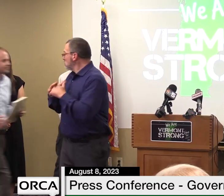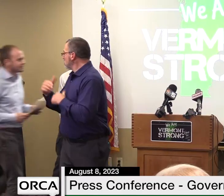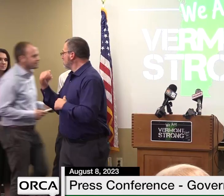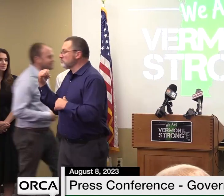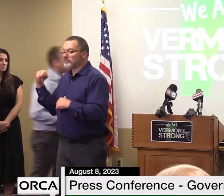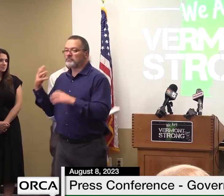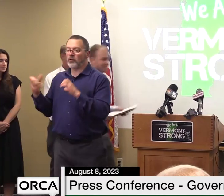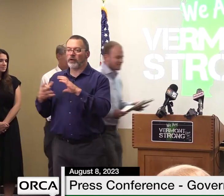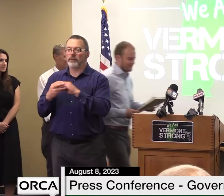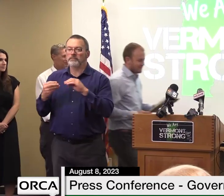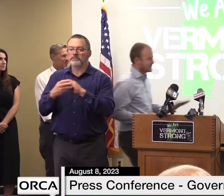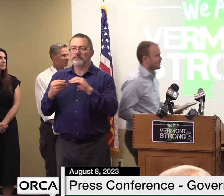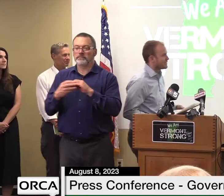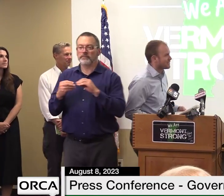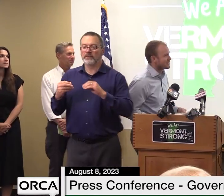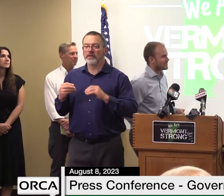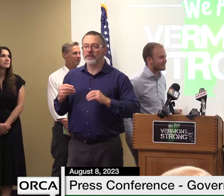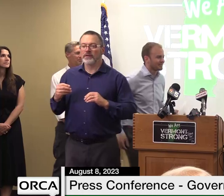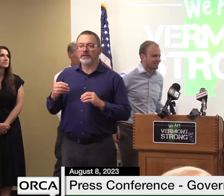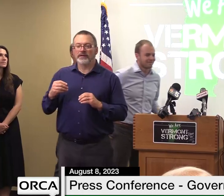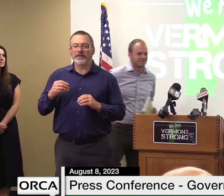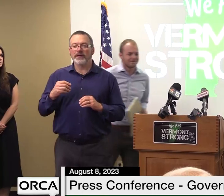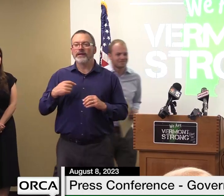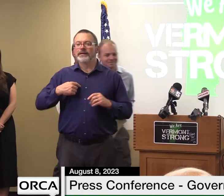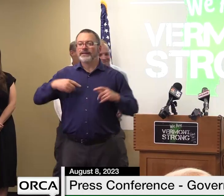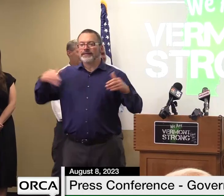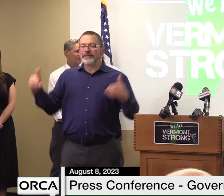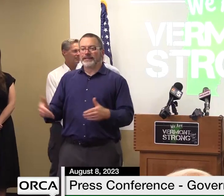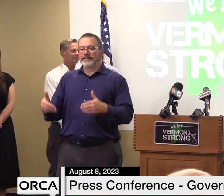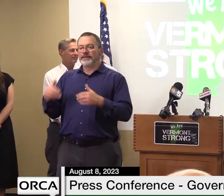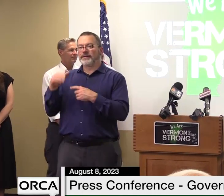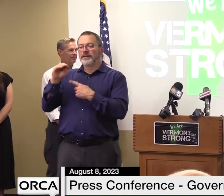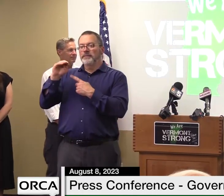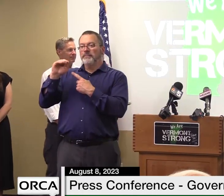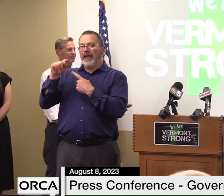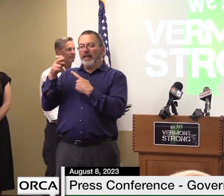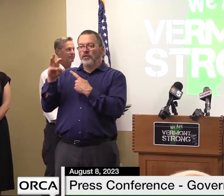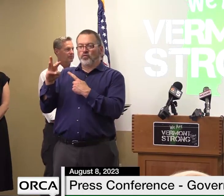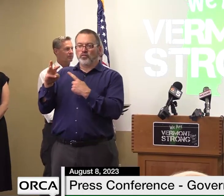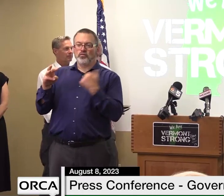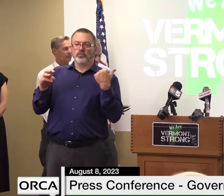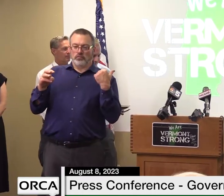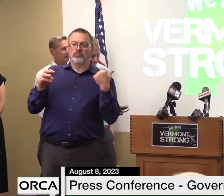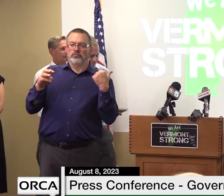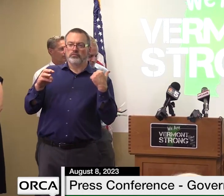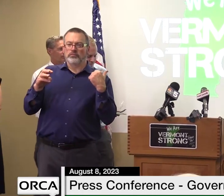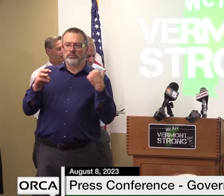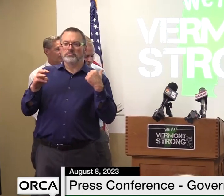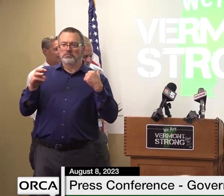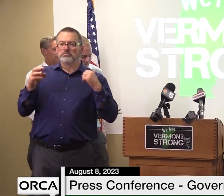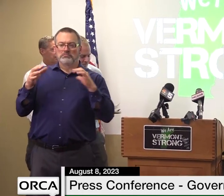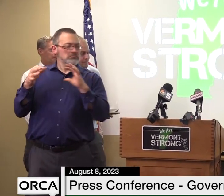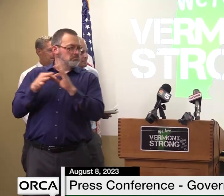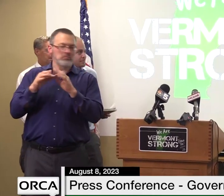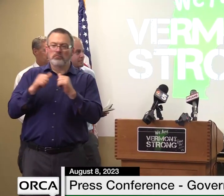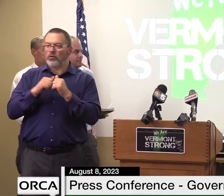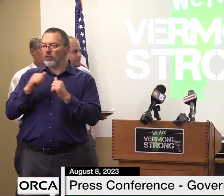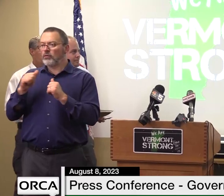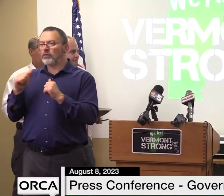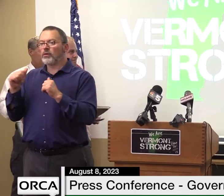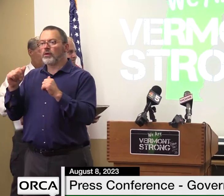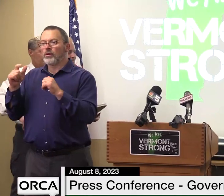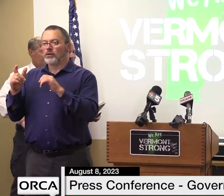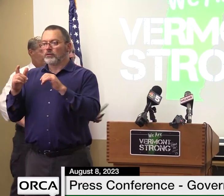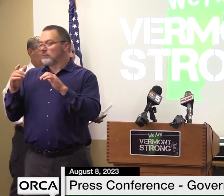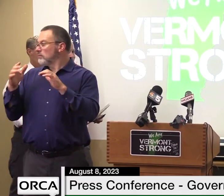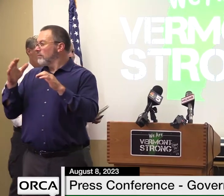i was supposed to introduce matthew de giovanni matthew is the head of engineering and operations for the federal highway